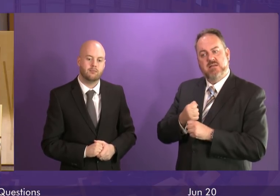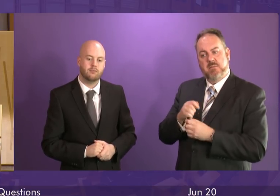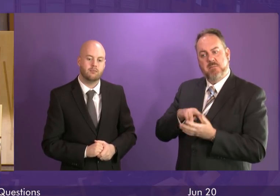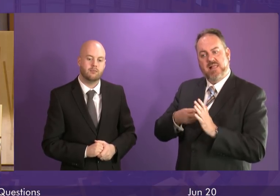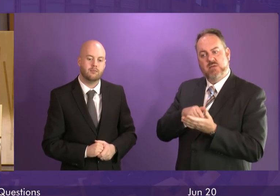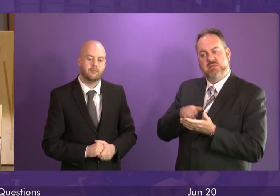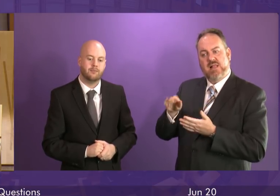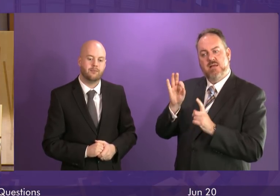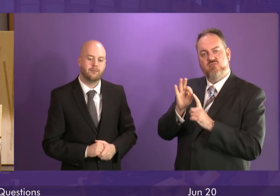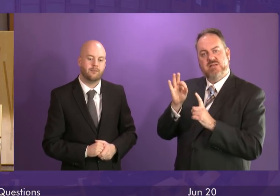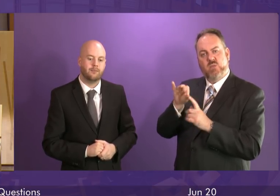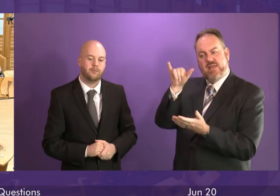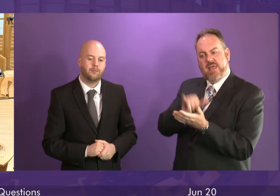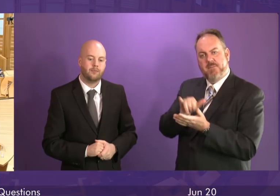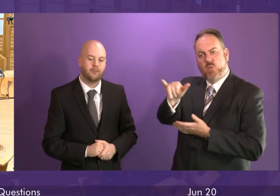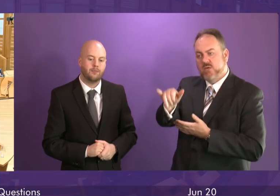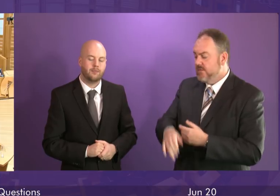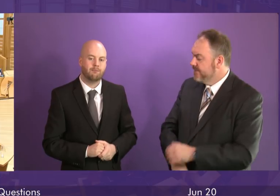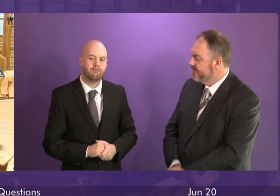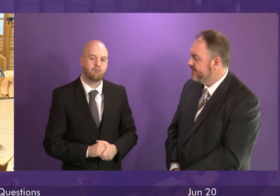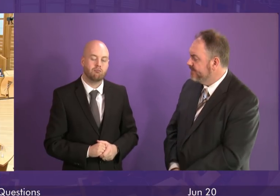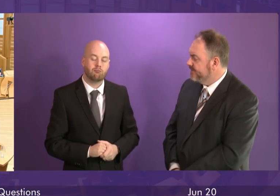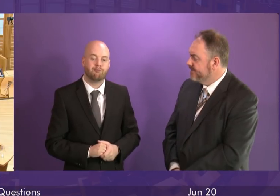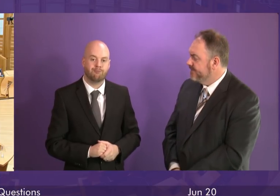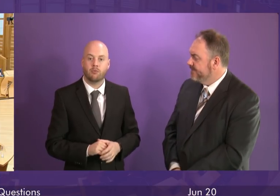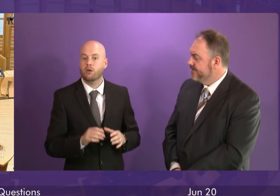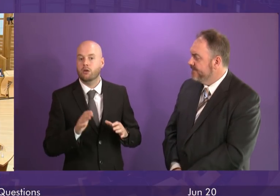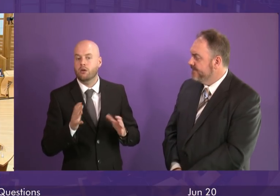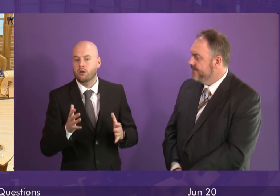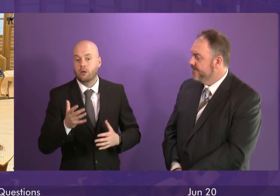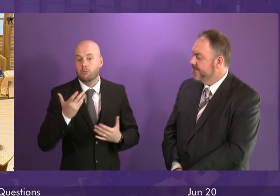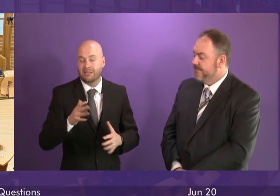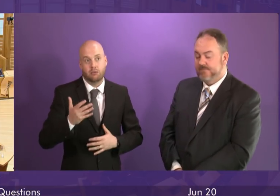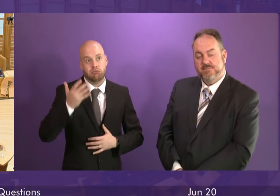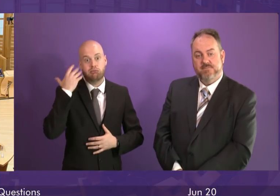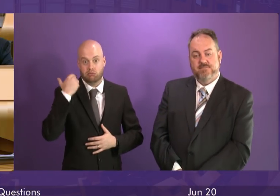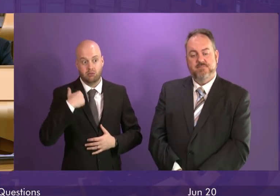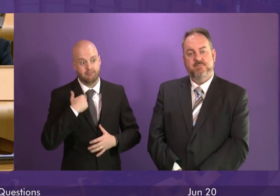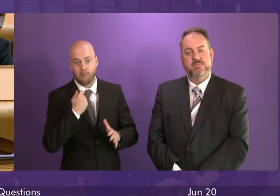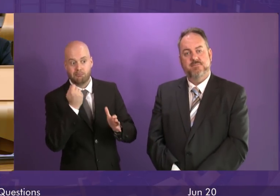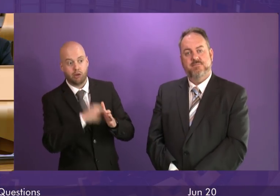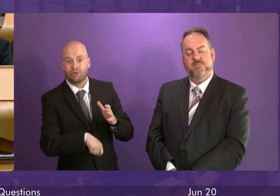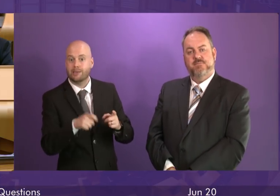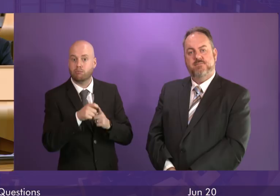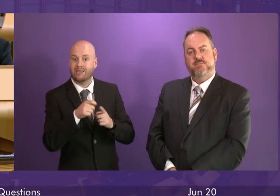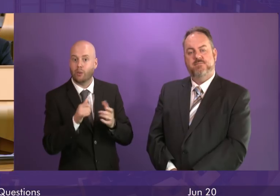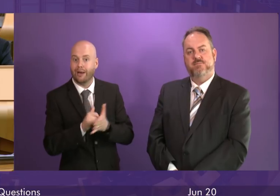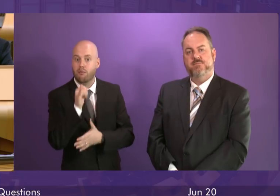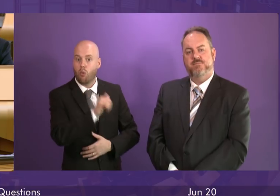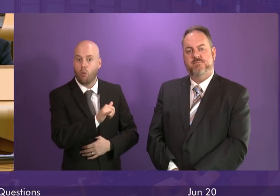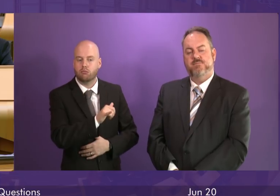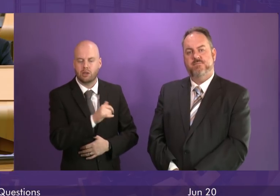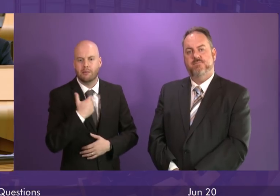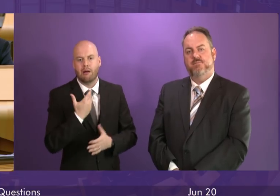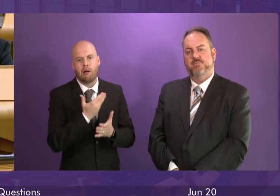Airport. First Minister. Well since the Scottish Government purchased Prestwick Airport we have been very clear that our intention is